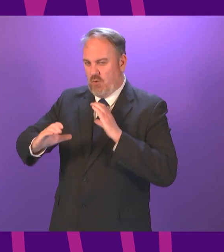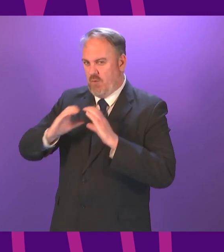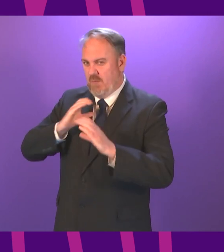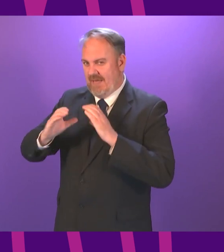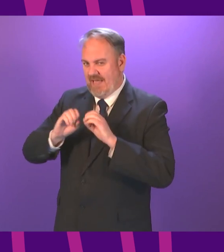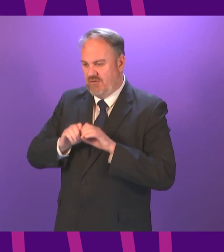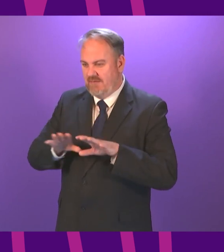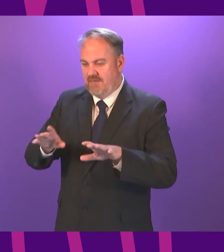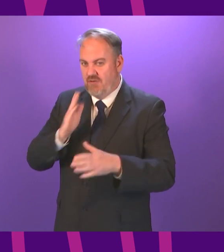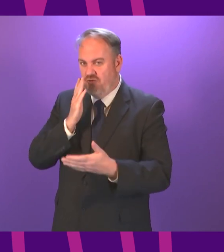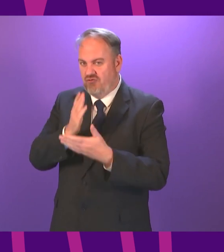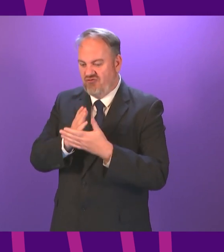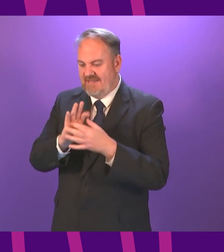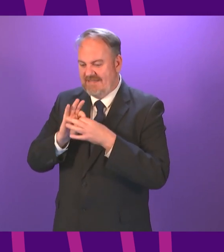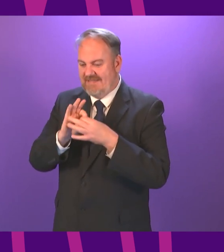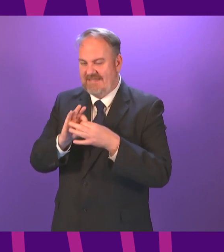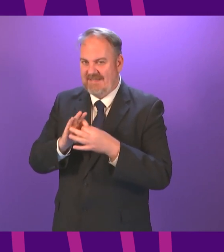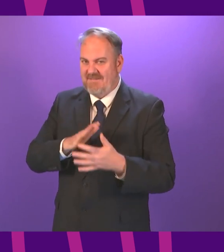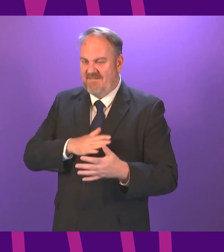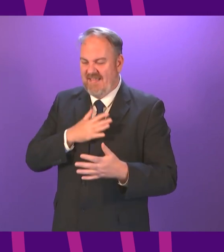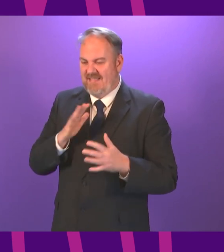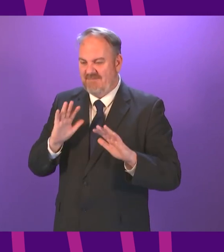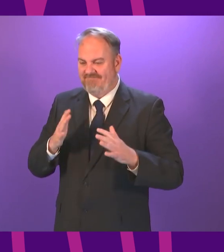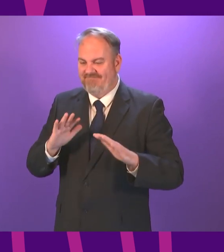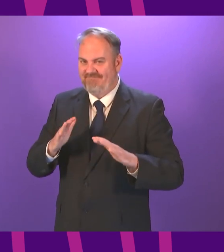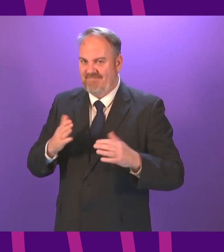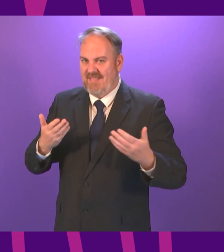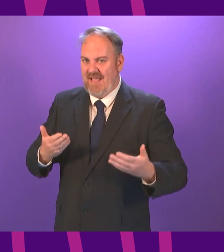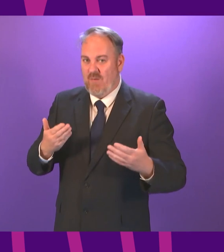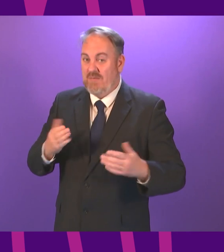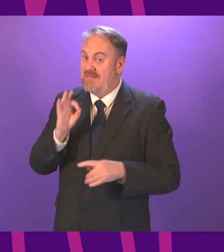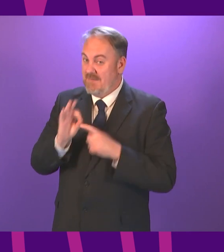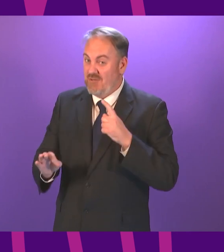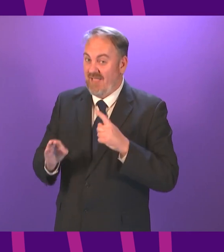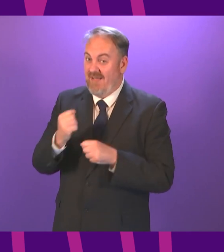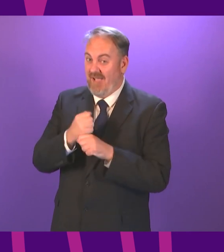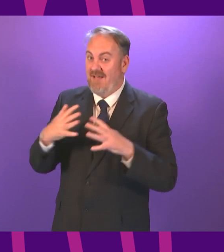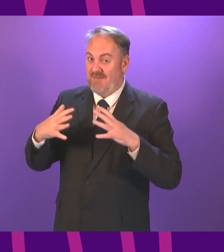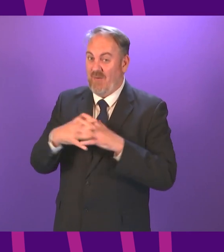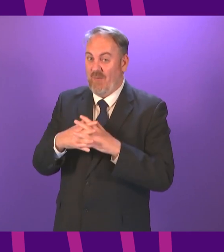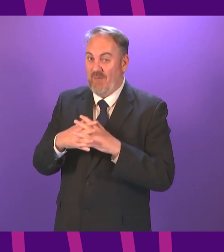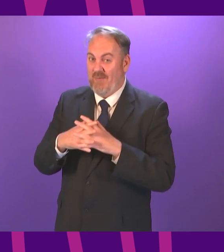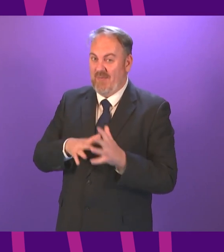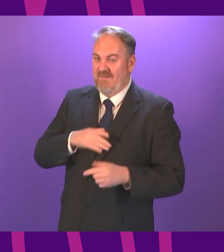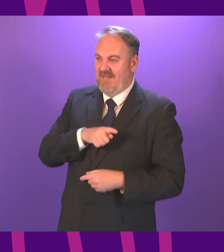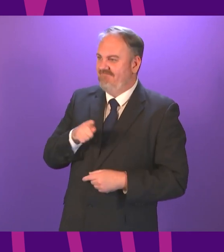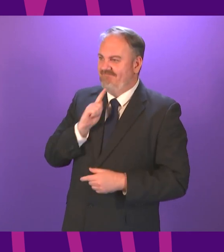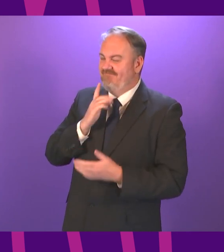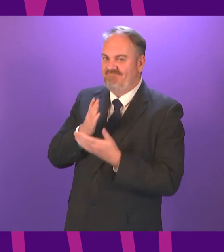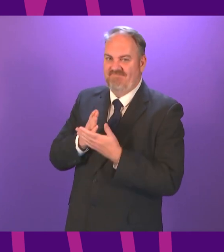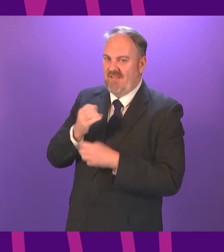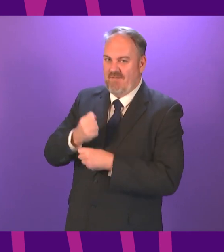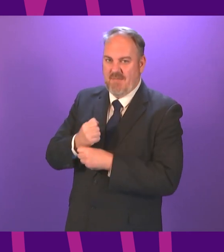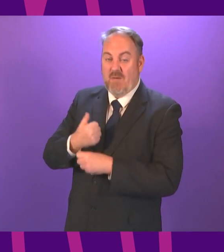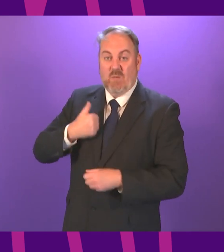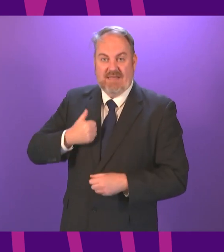trust and confidence is at risk of breaking in terms of what is happening in the city of Glasgow. We need to see urgent action that